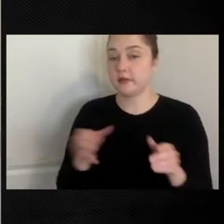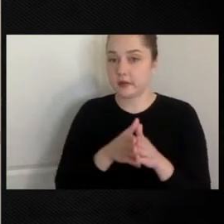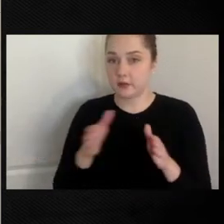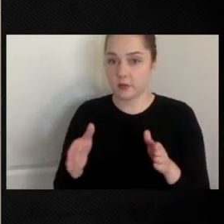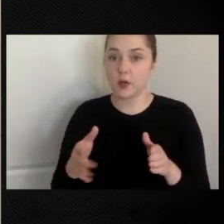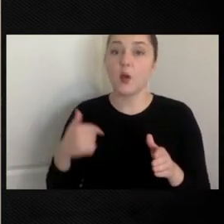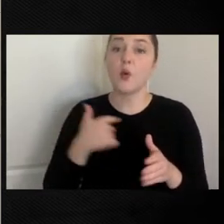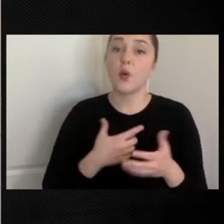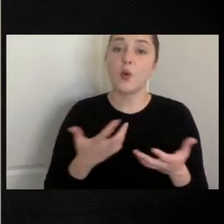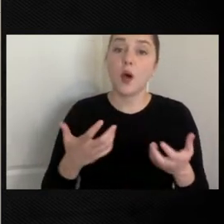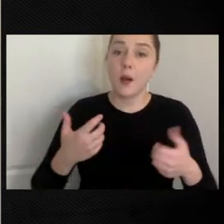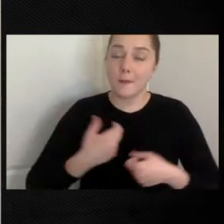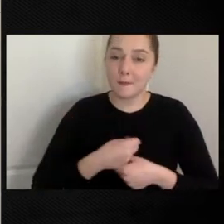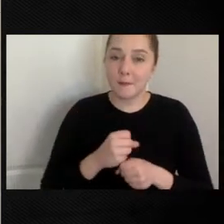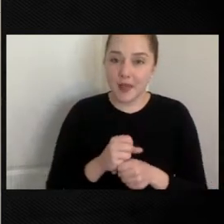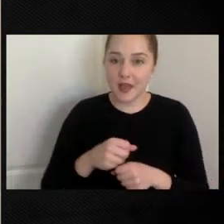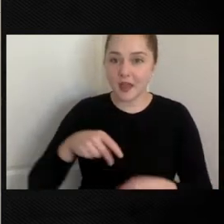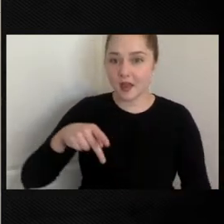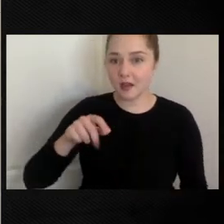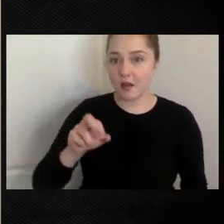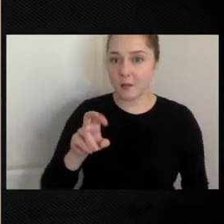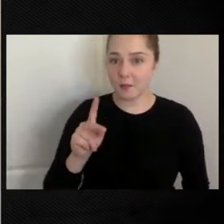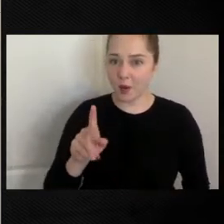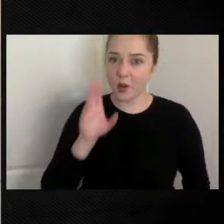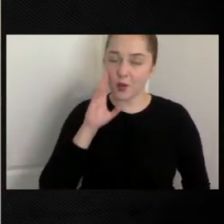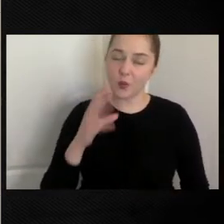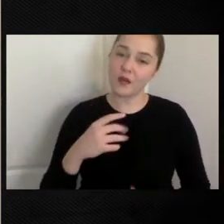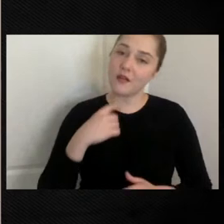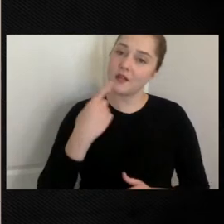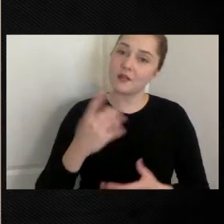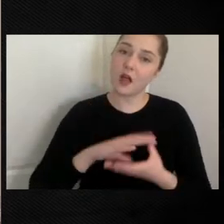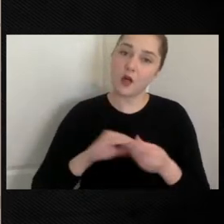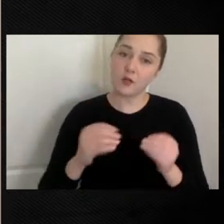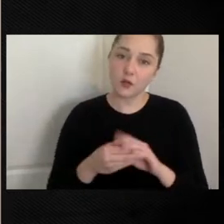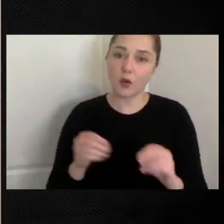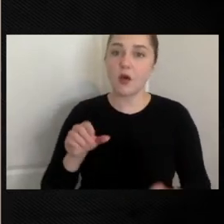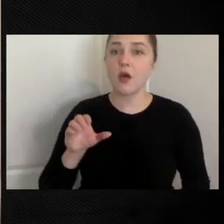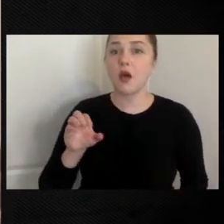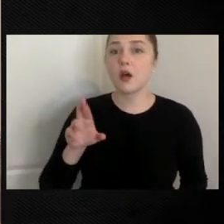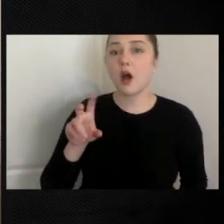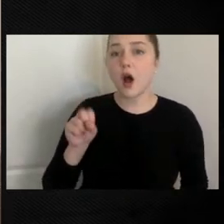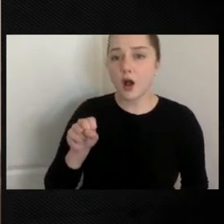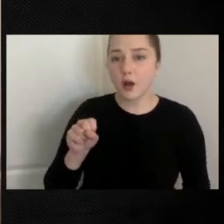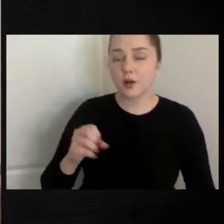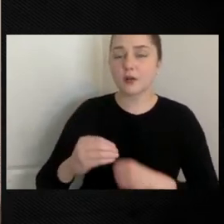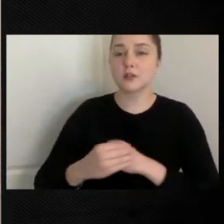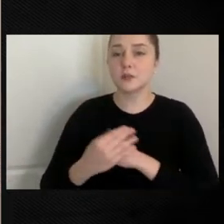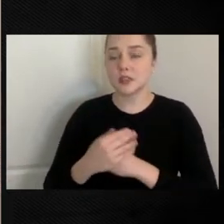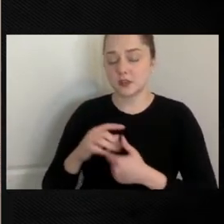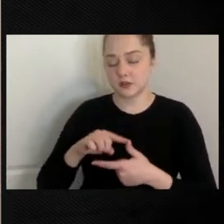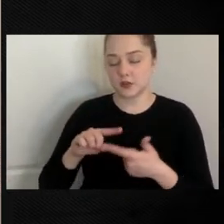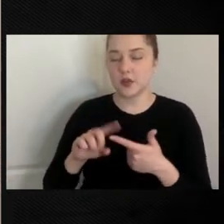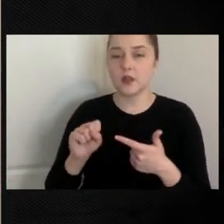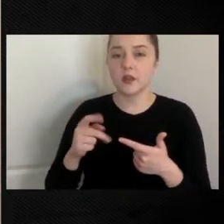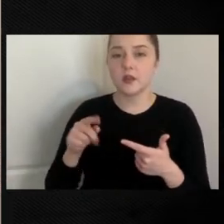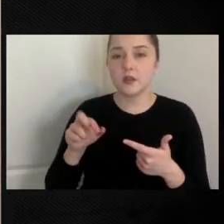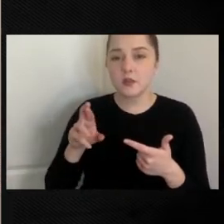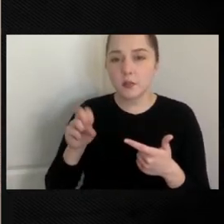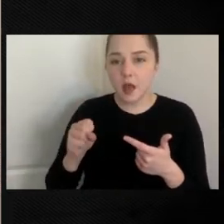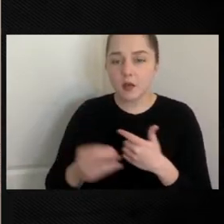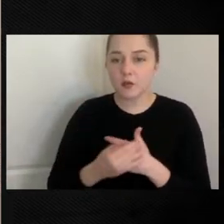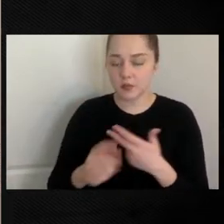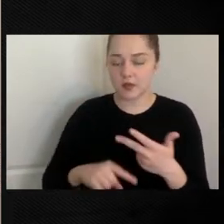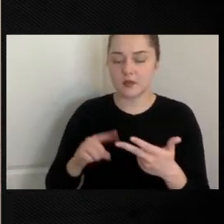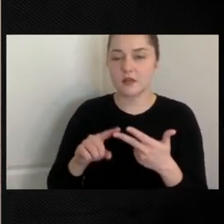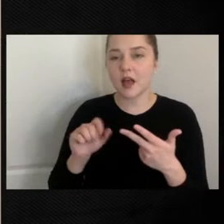an heritage park that can tell the story of Carr's Beach, Altonia Beach, Sparrows Beach, but we're also doing another